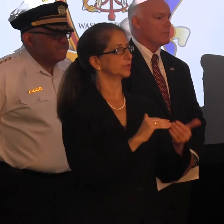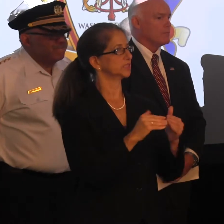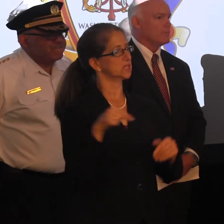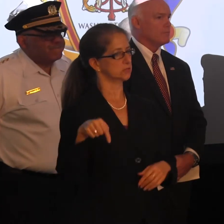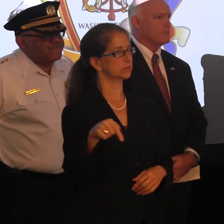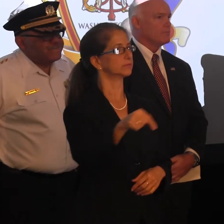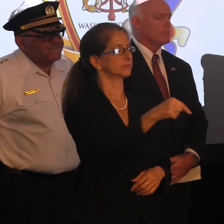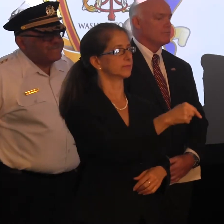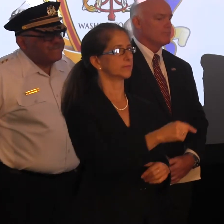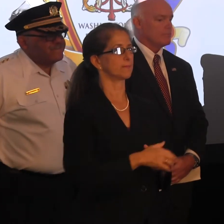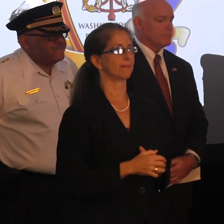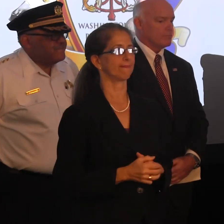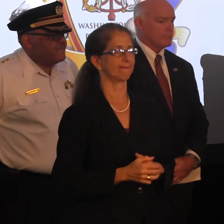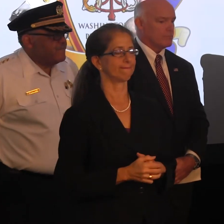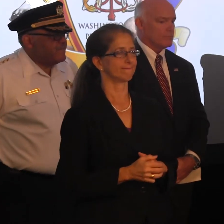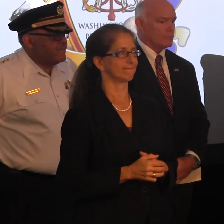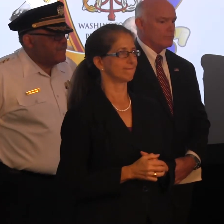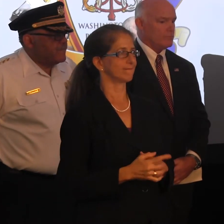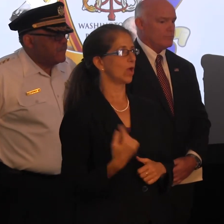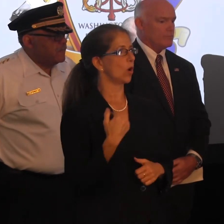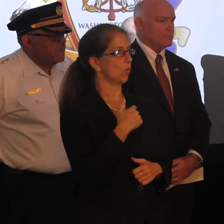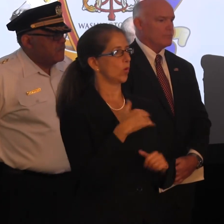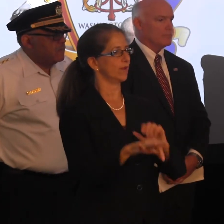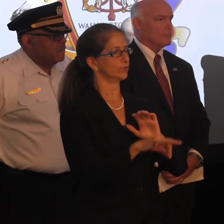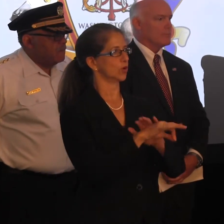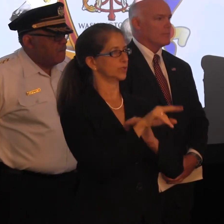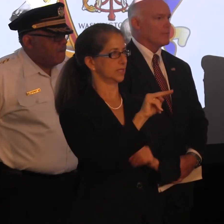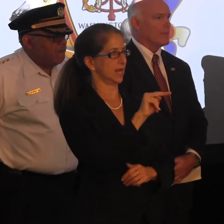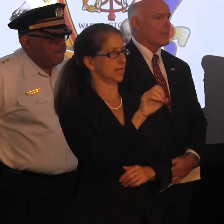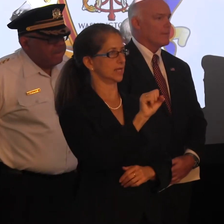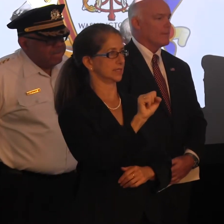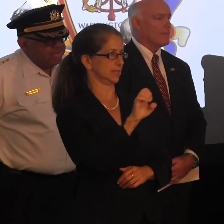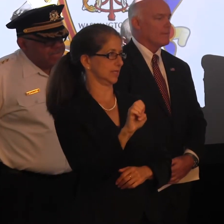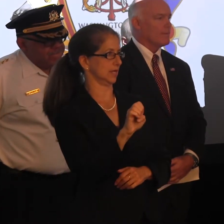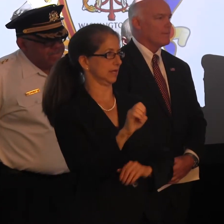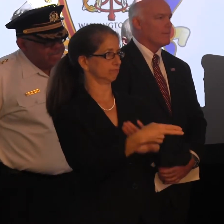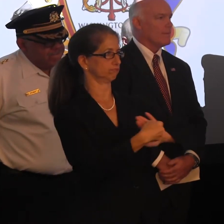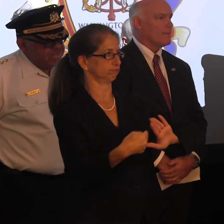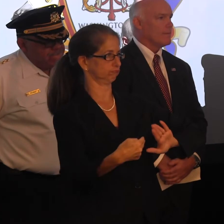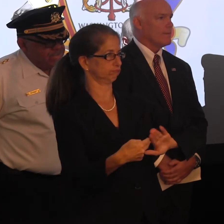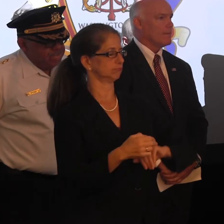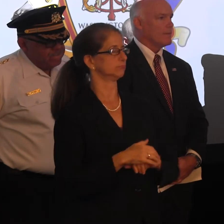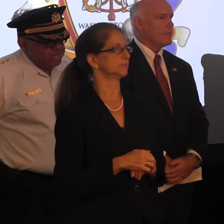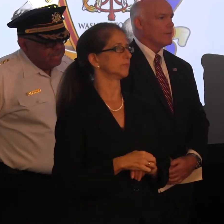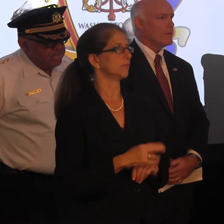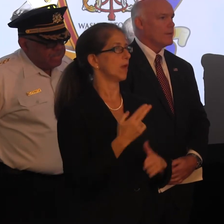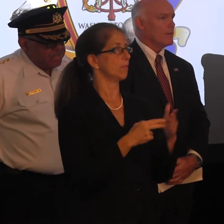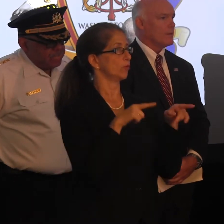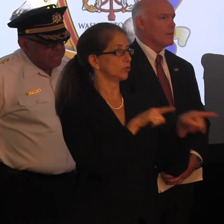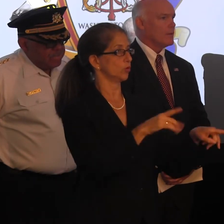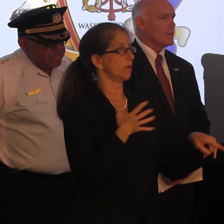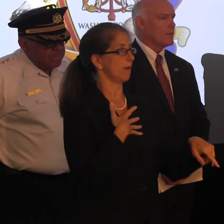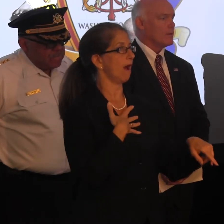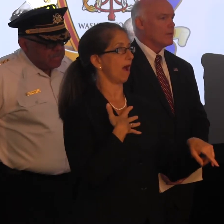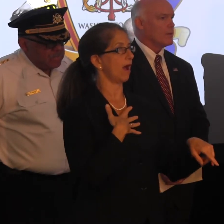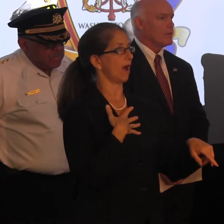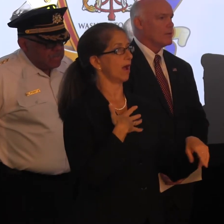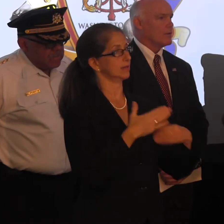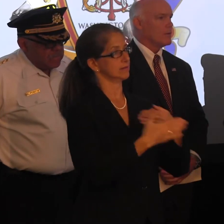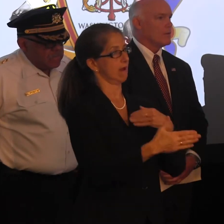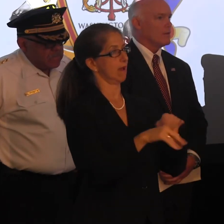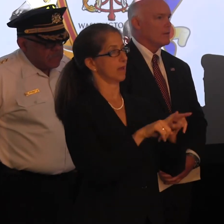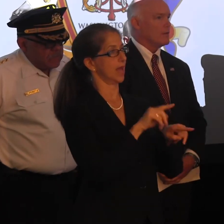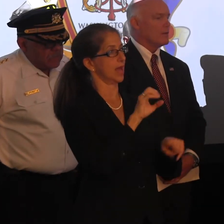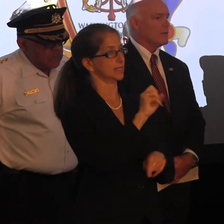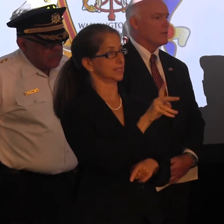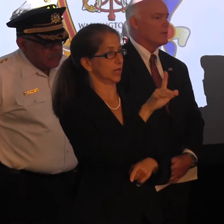where we've designated NSSEs both during my time as Secretary and before.